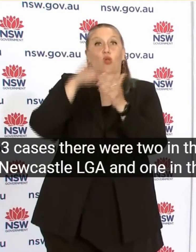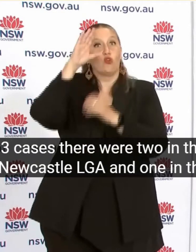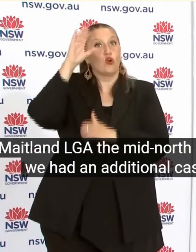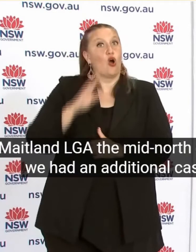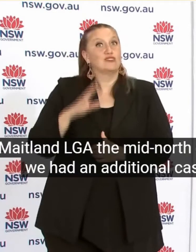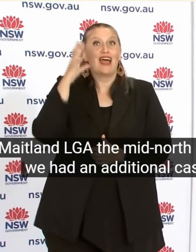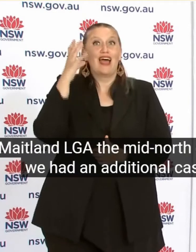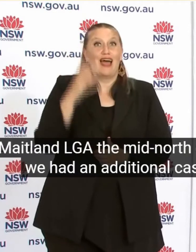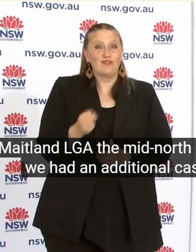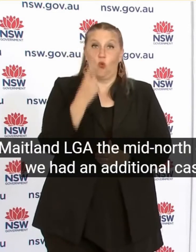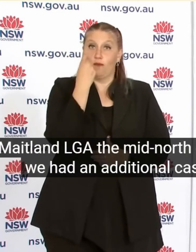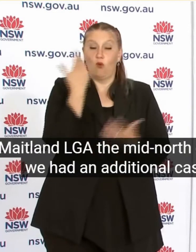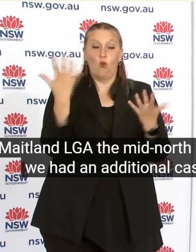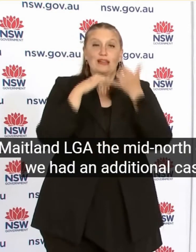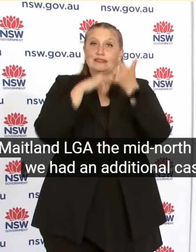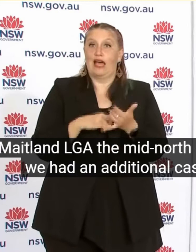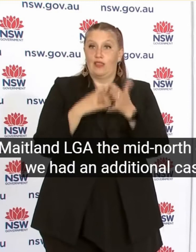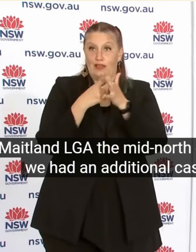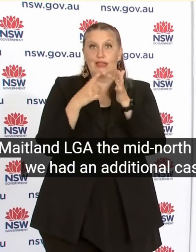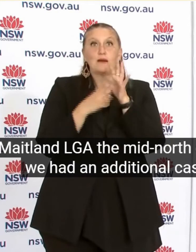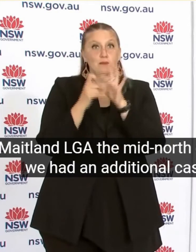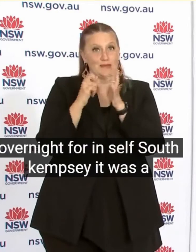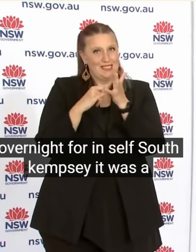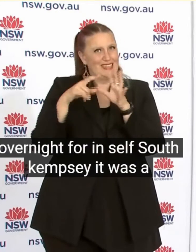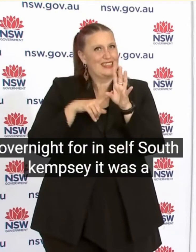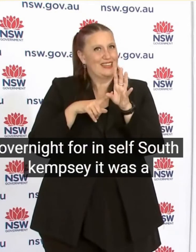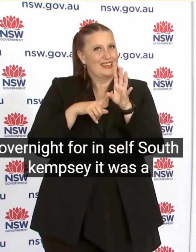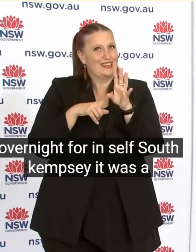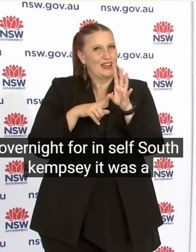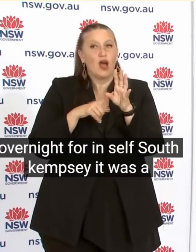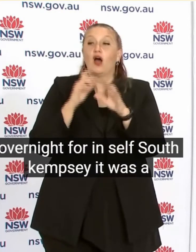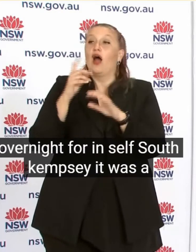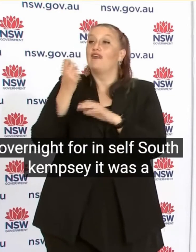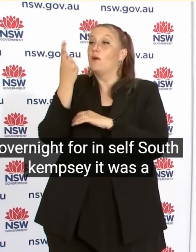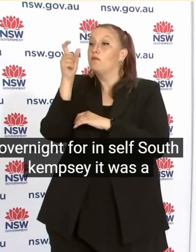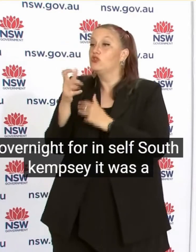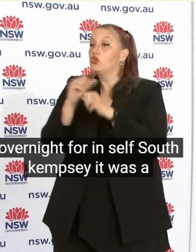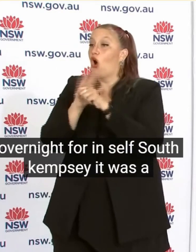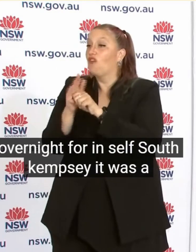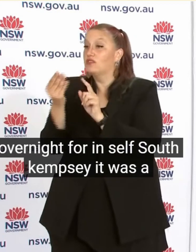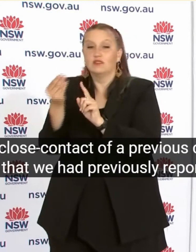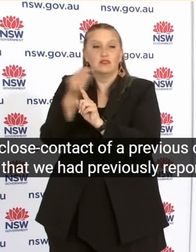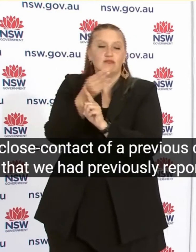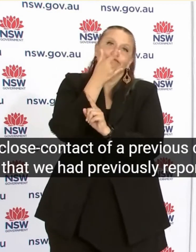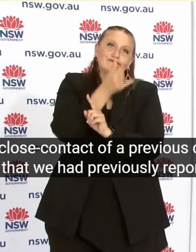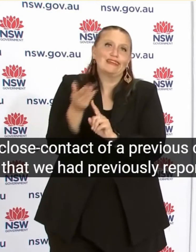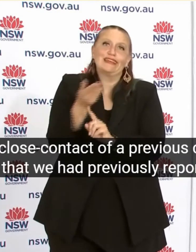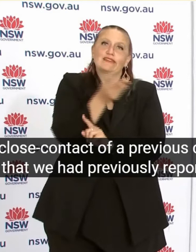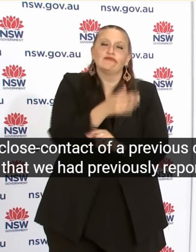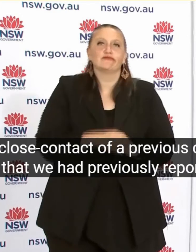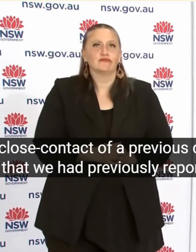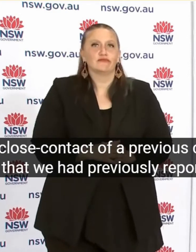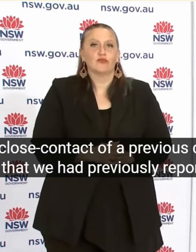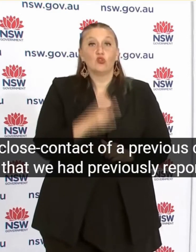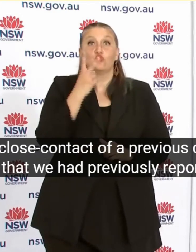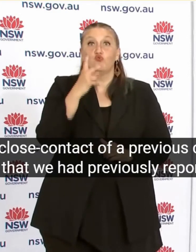In South Kempsey It Was A Close Contact Of A Trevious Case That We Had Previous Reported And The Two Cases That We Have